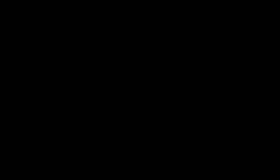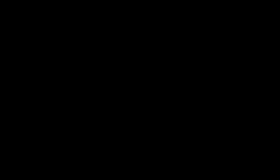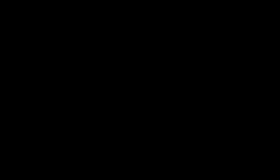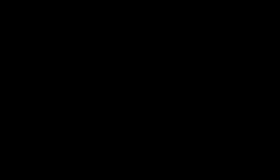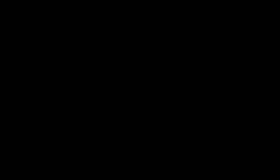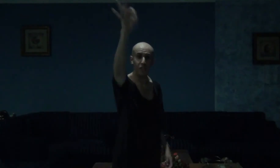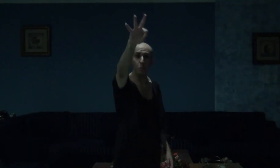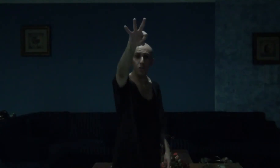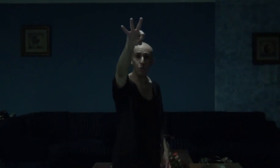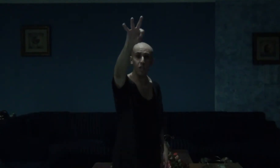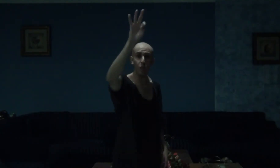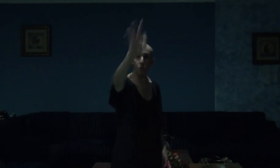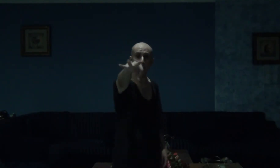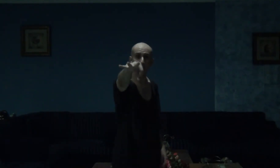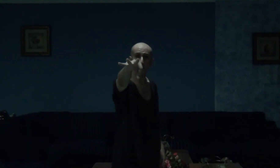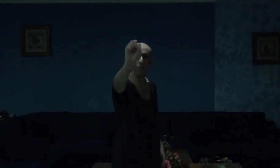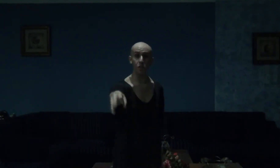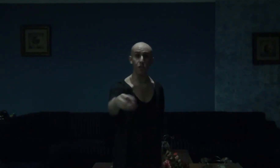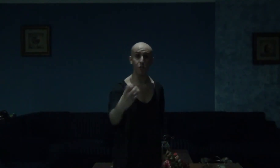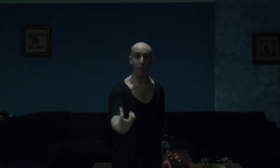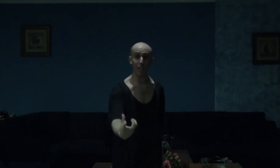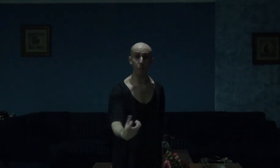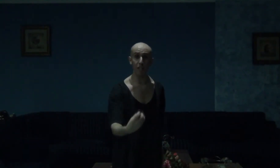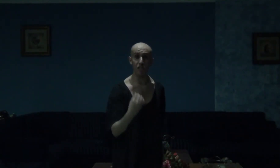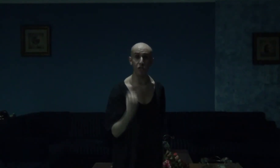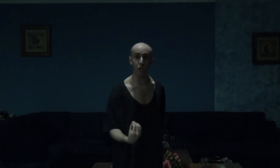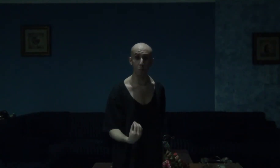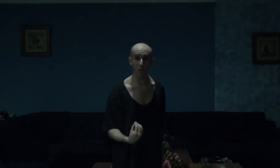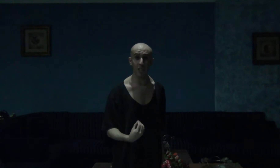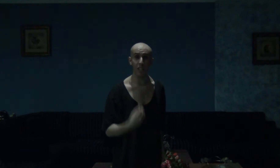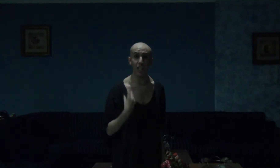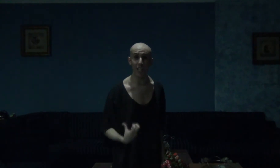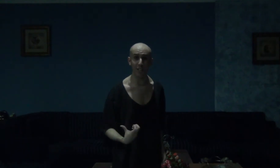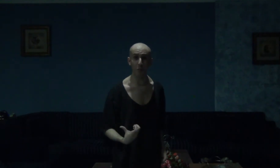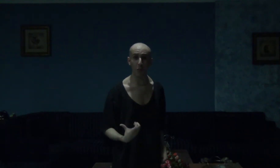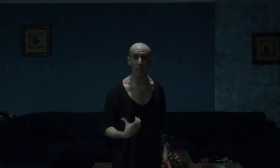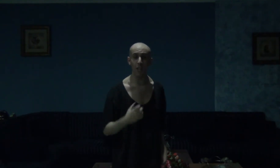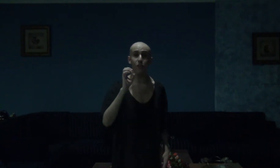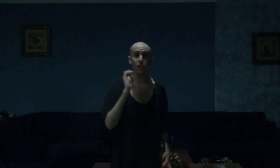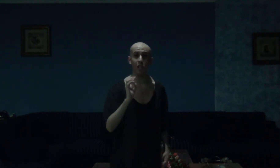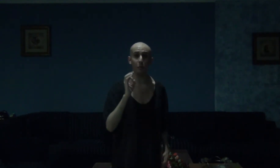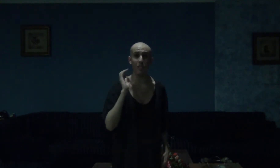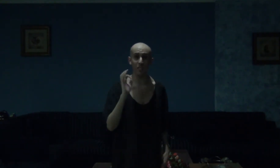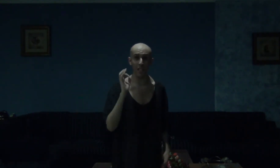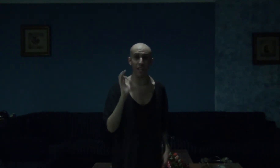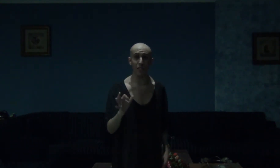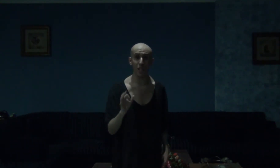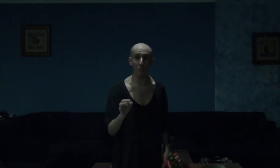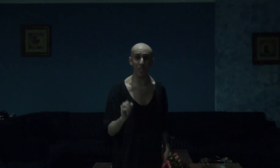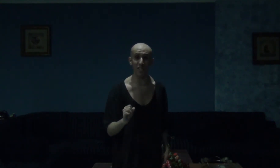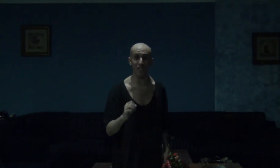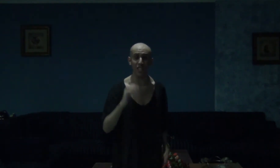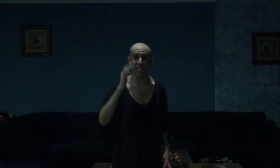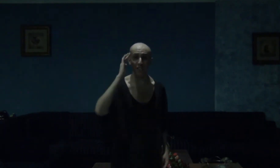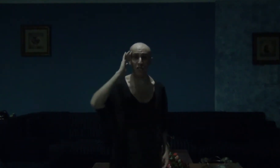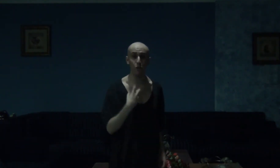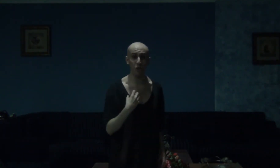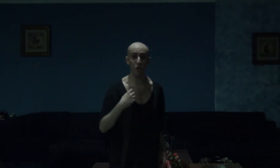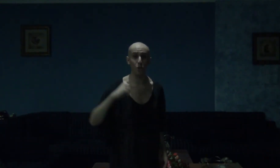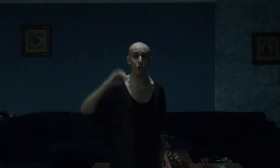At number three, have Steve Blackman's The Umbrella Academy. Every time I say that name, guys and gals, yours truly